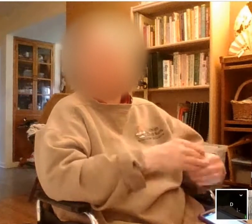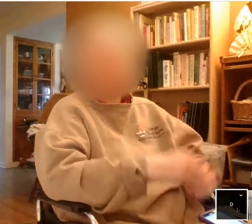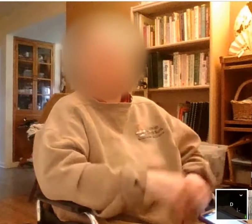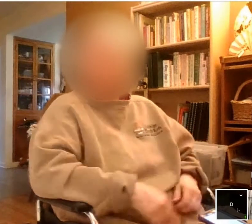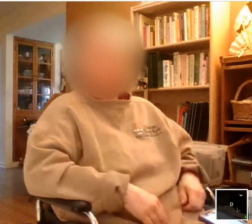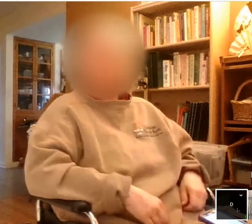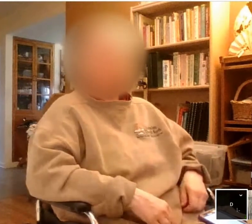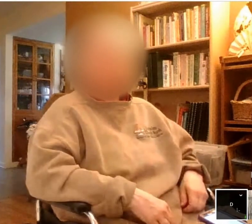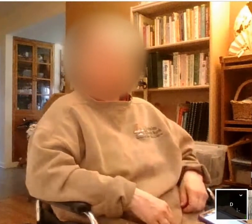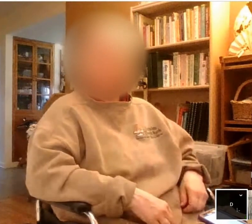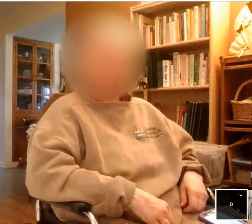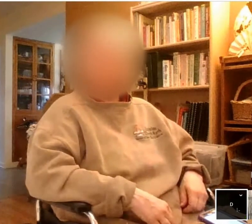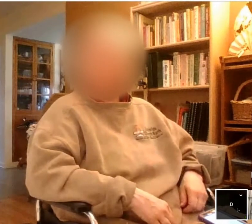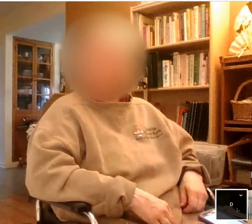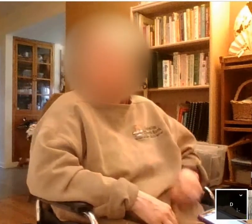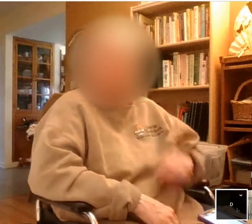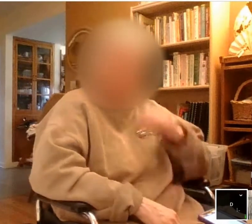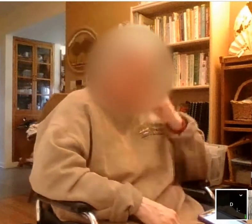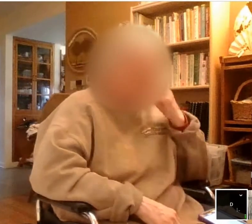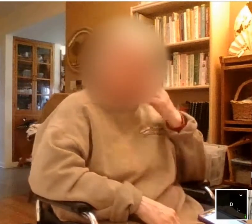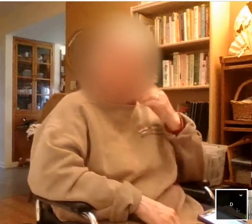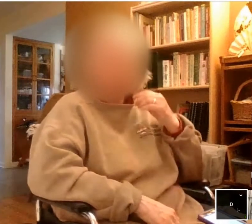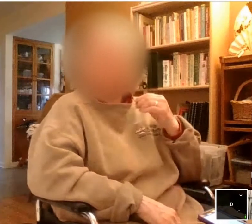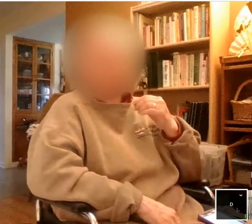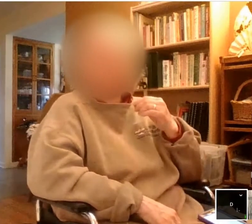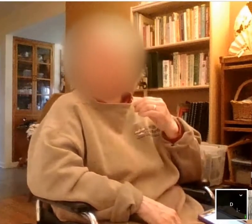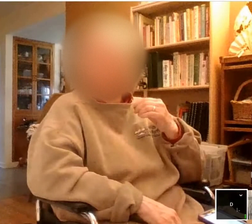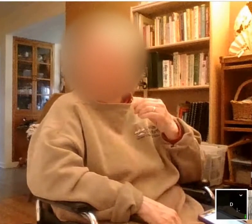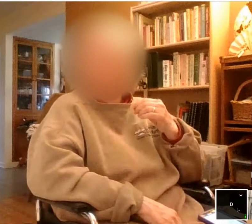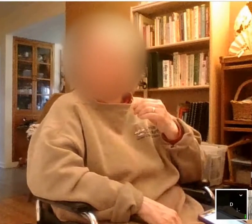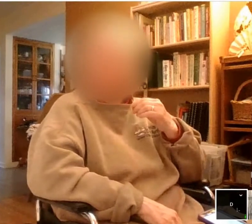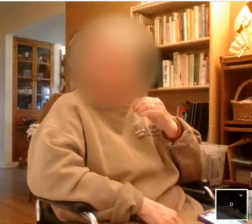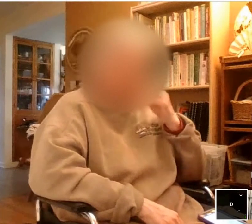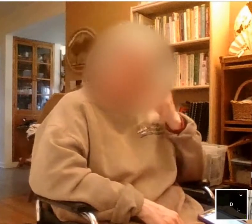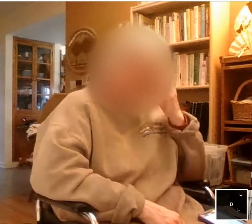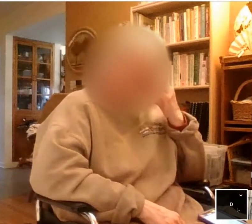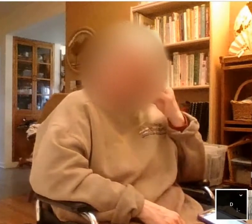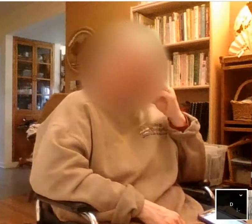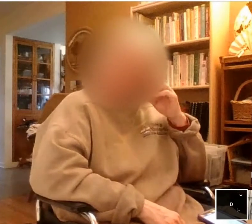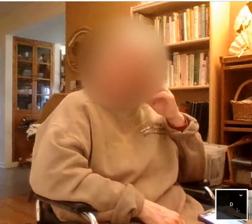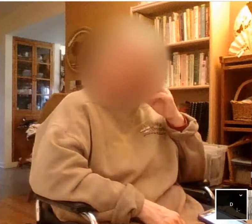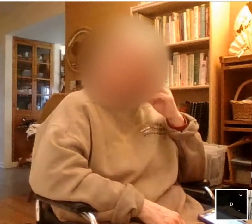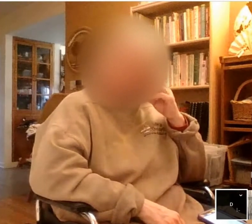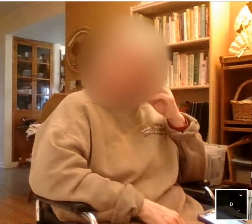think this stuff might actually work. Lawrence, Lawrence, this stuff might actually work. By sheer coincidence.